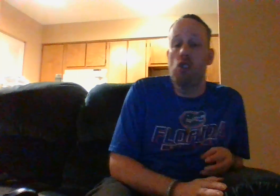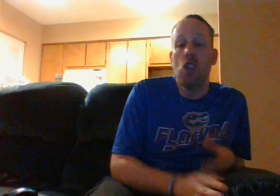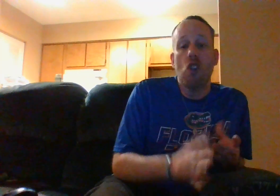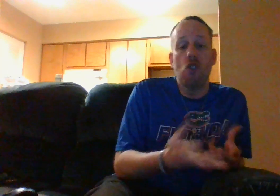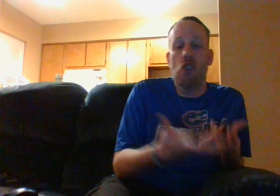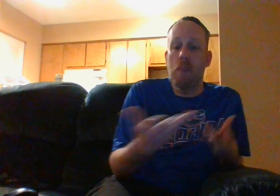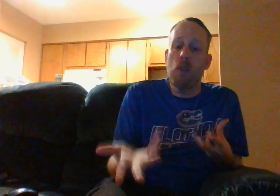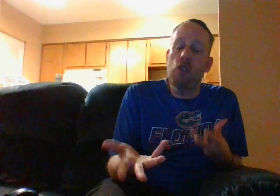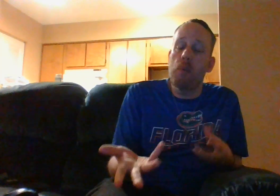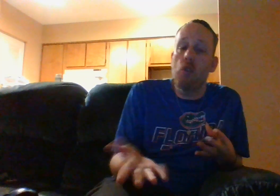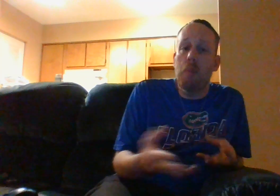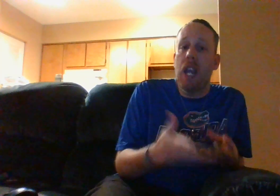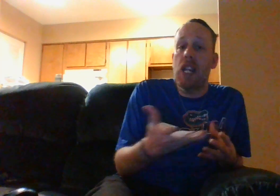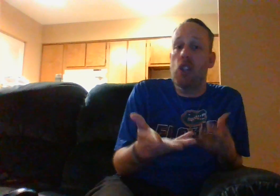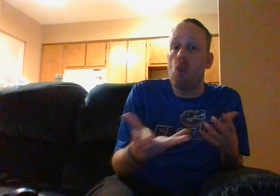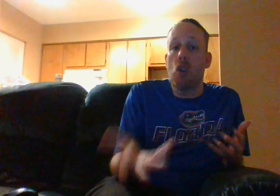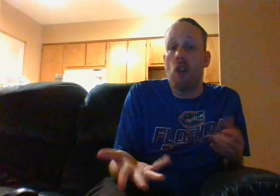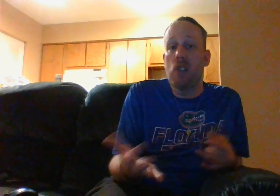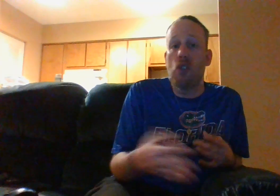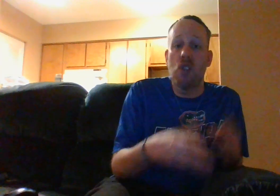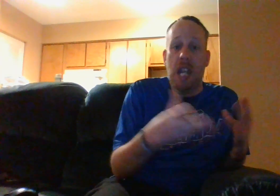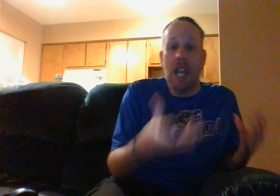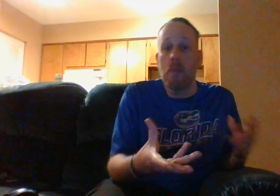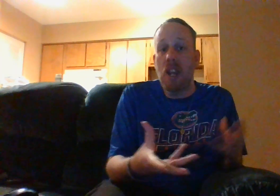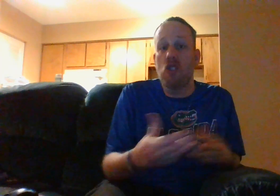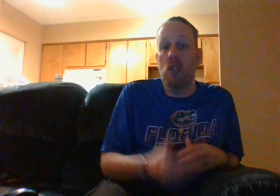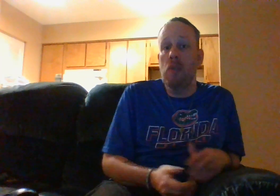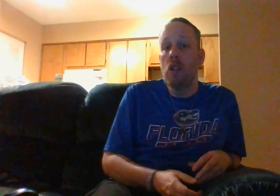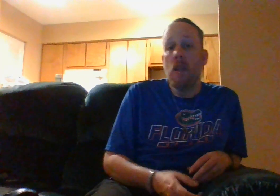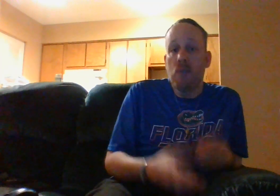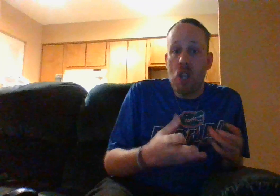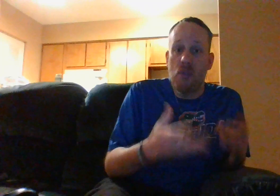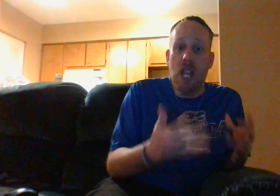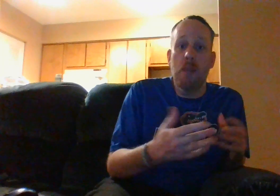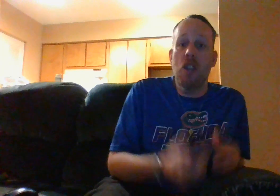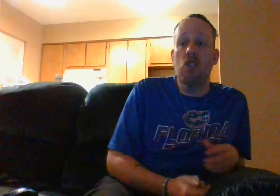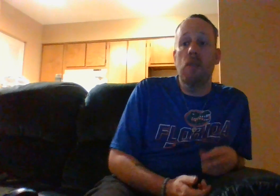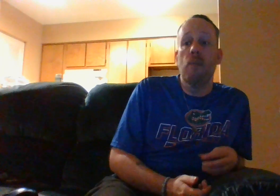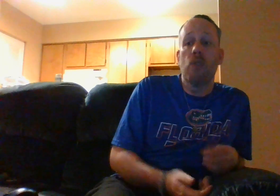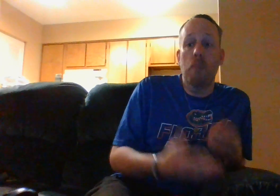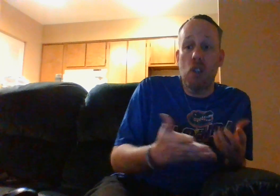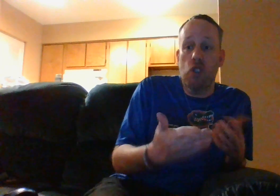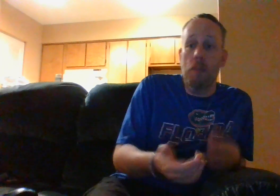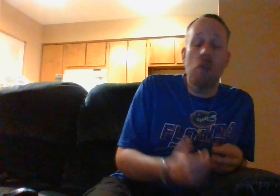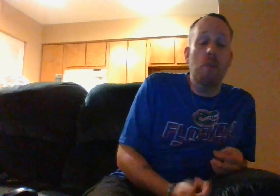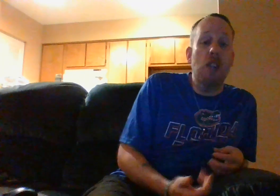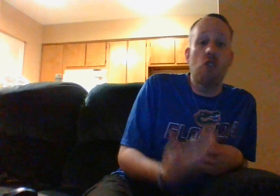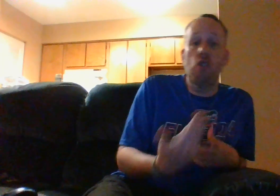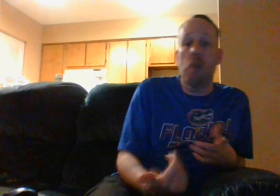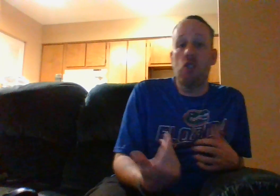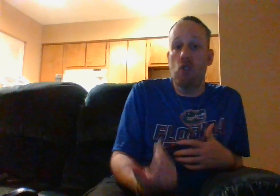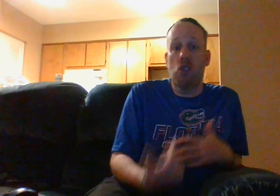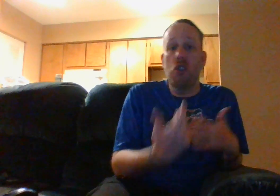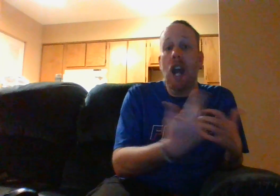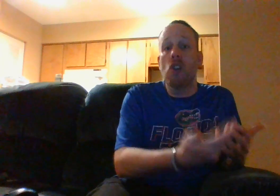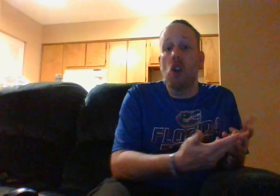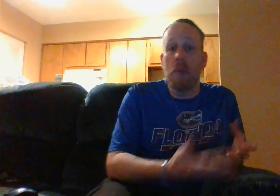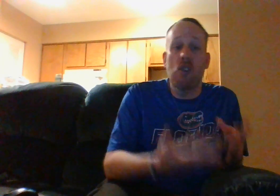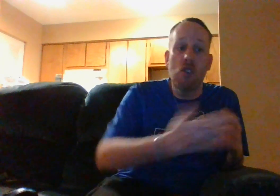some people some people may get thrown off because of the animation of the animation but some people may choose may choose the dialogue basically